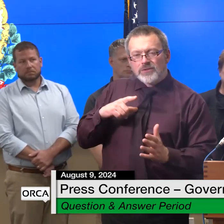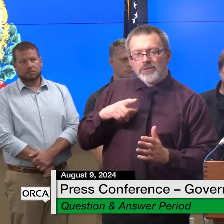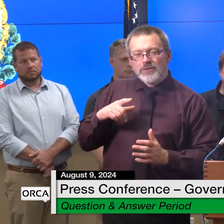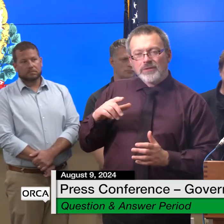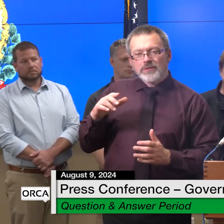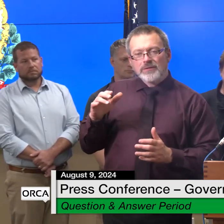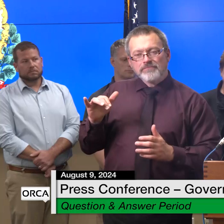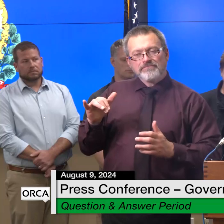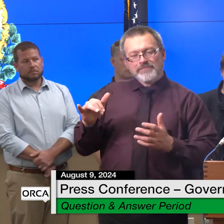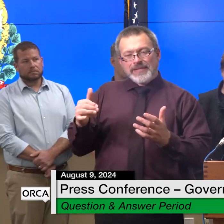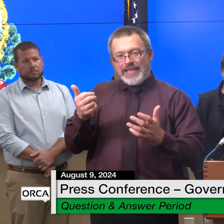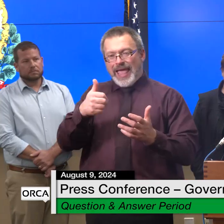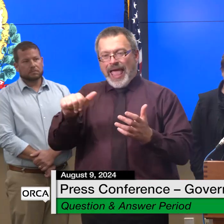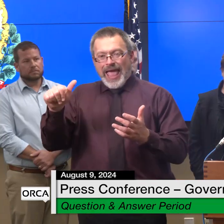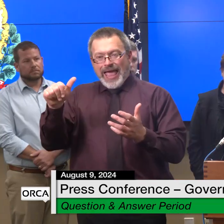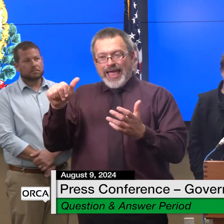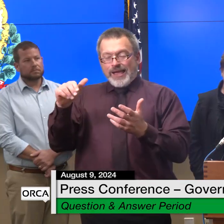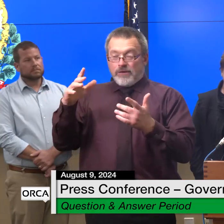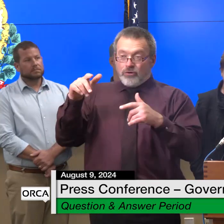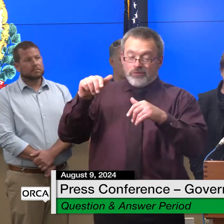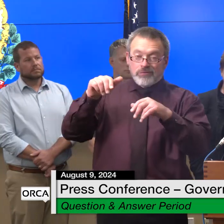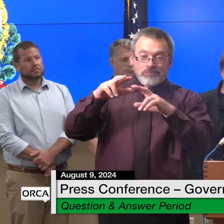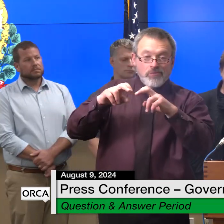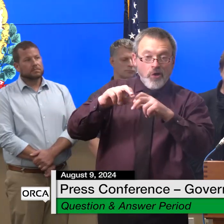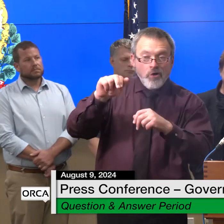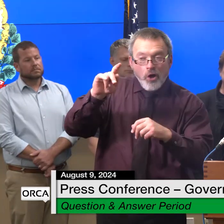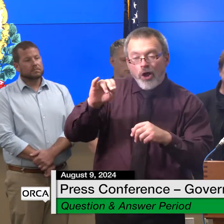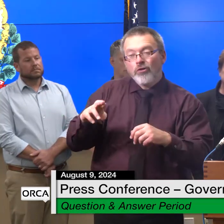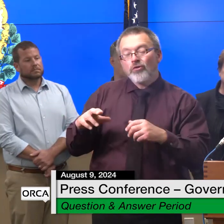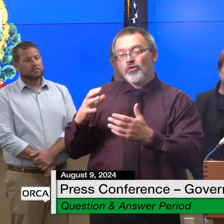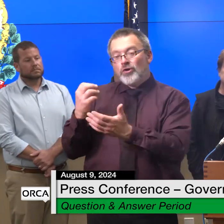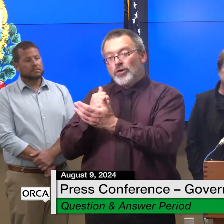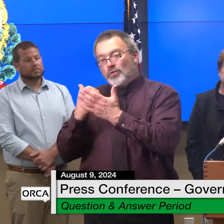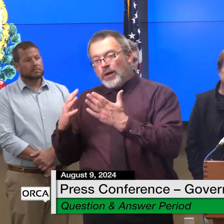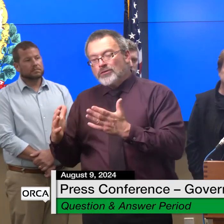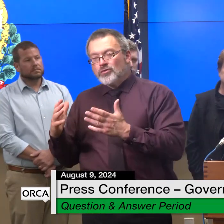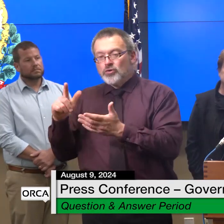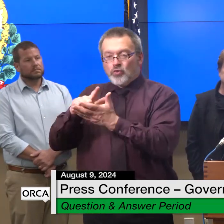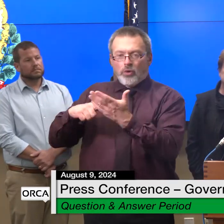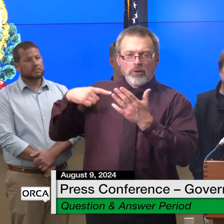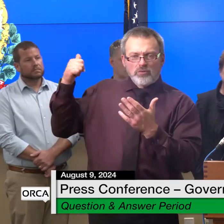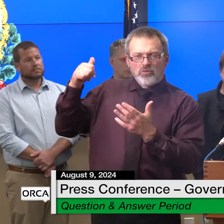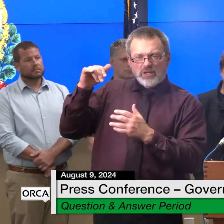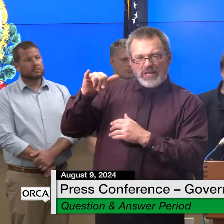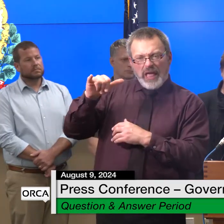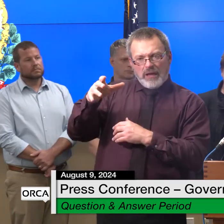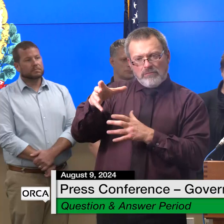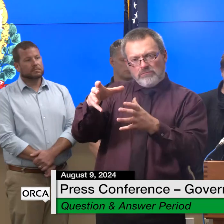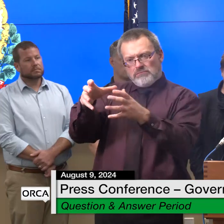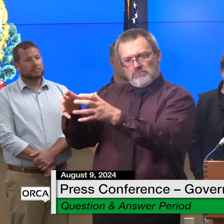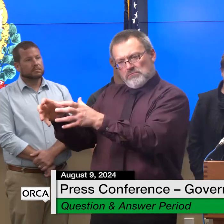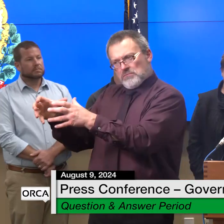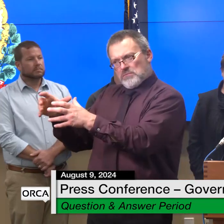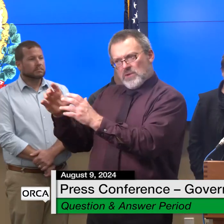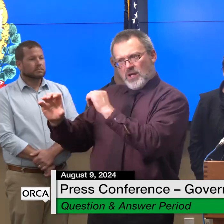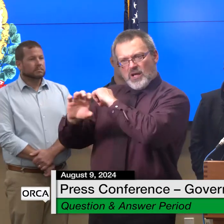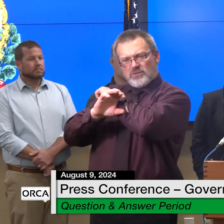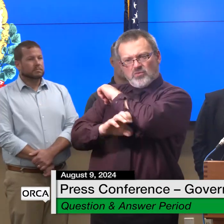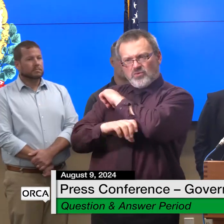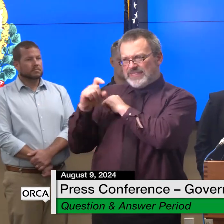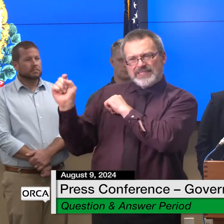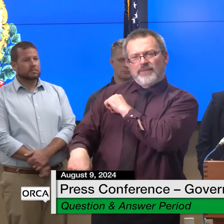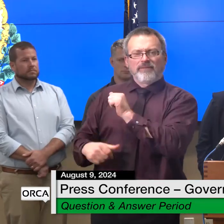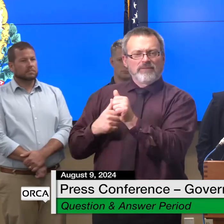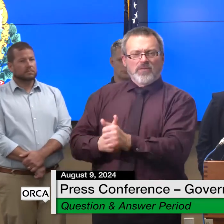auditor secretary of state treasurer attorney general they're all constitutional offices do you think that should